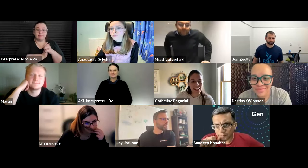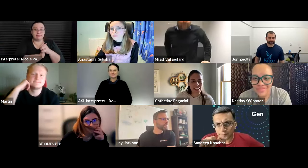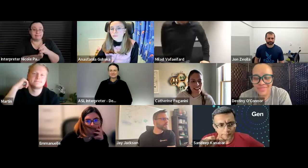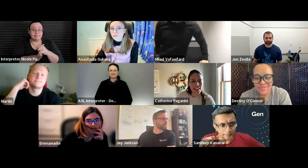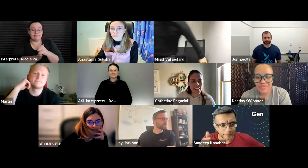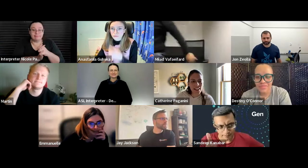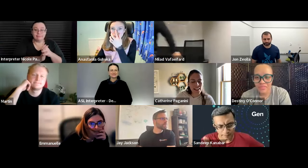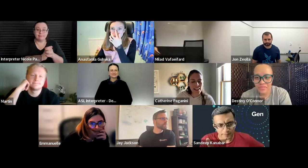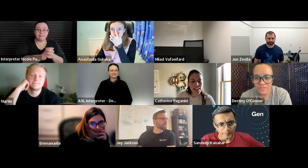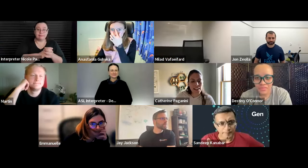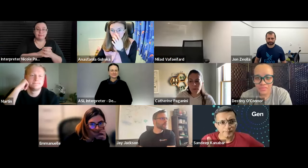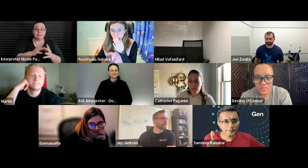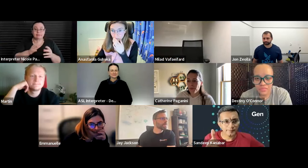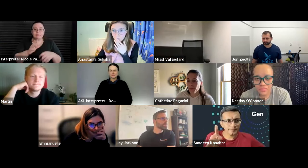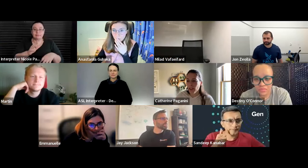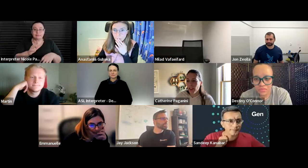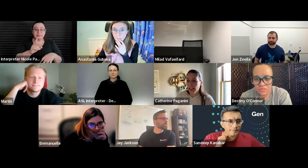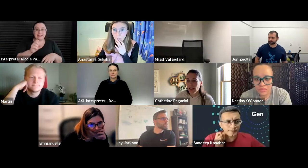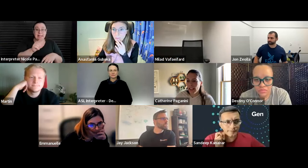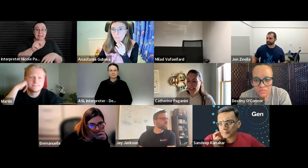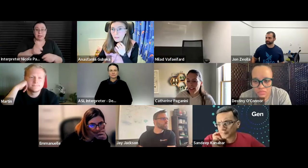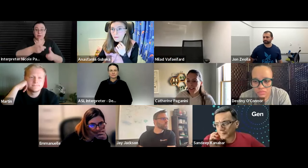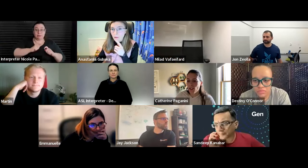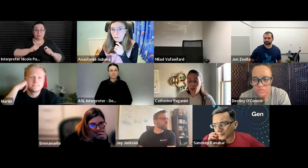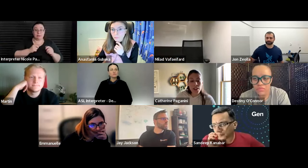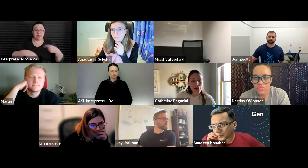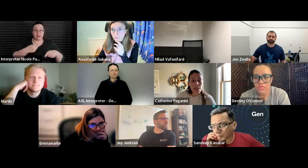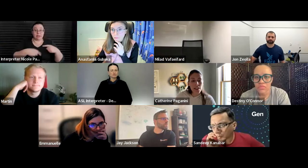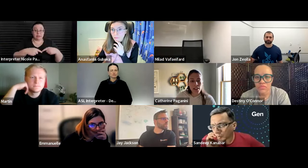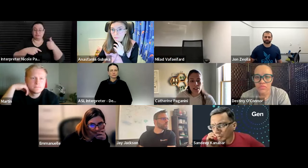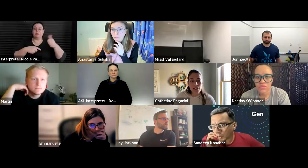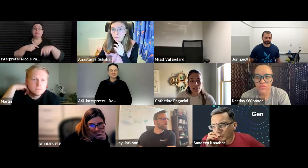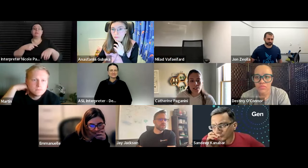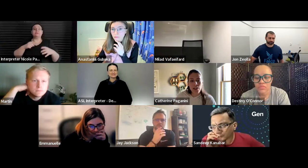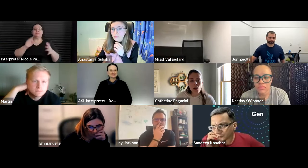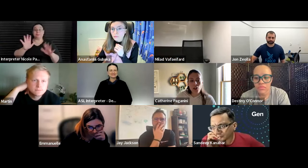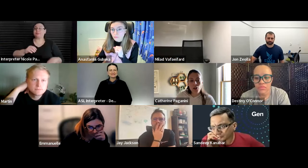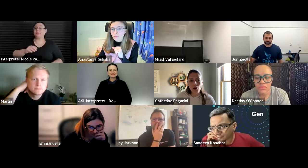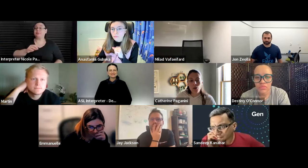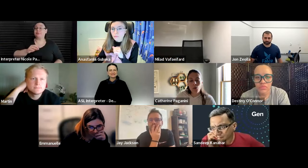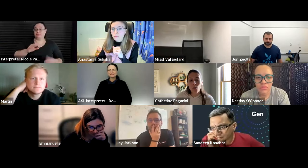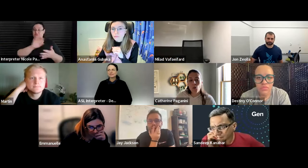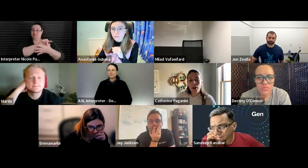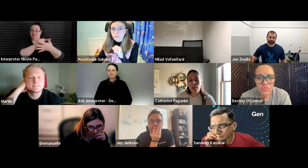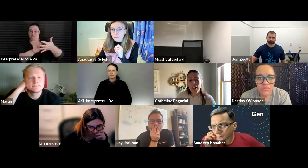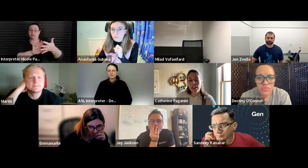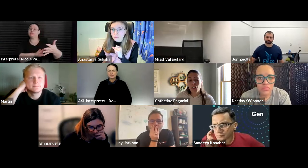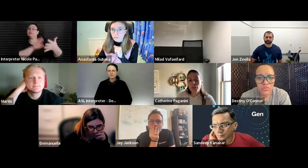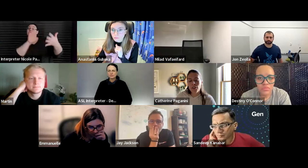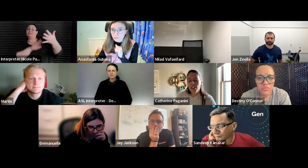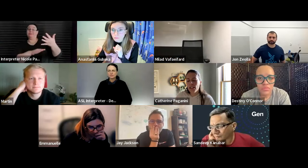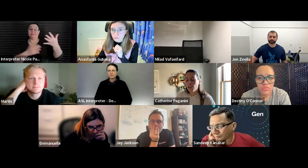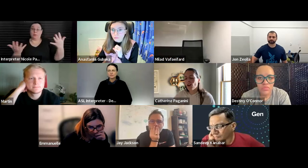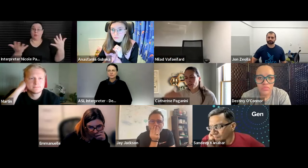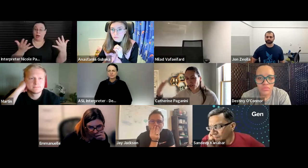um and so the other thing is what i